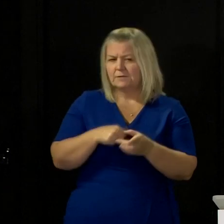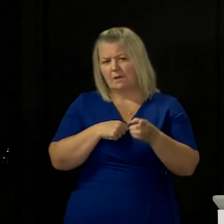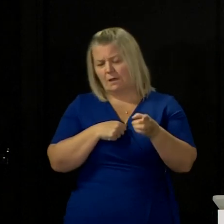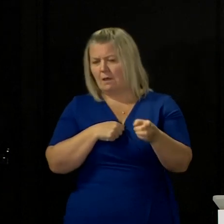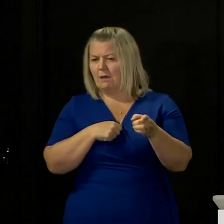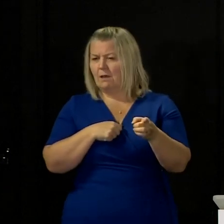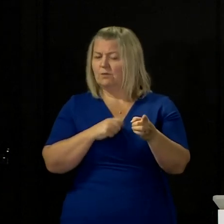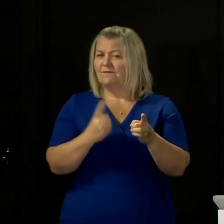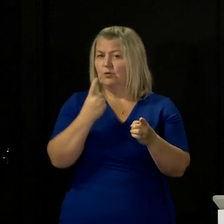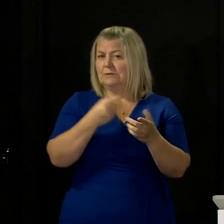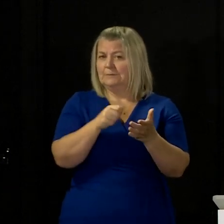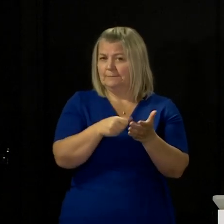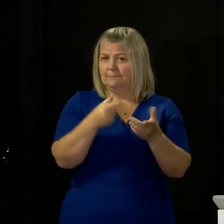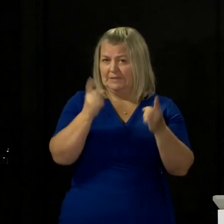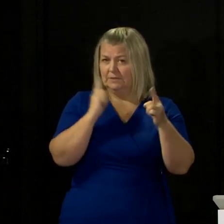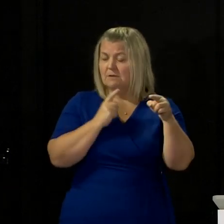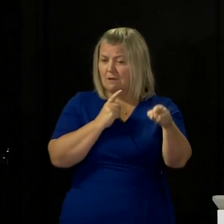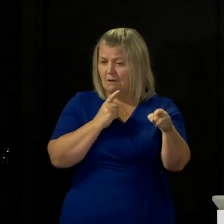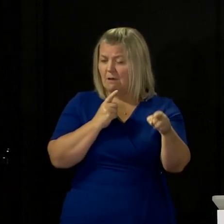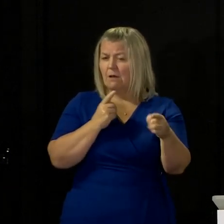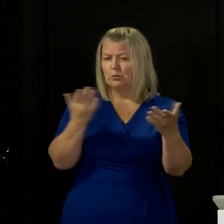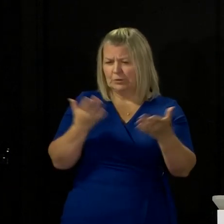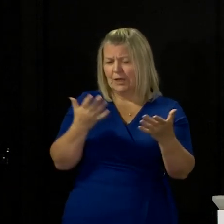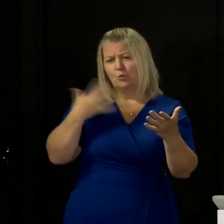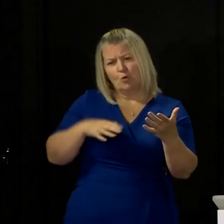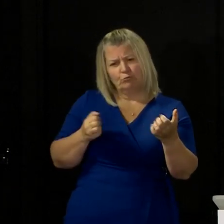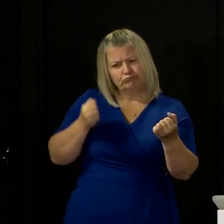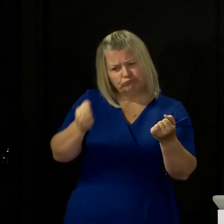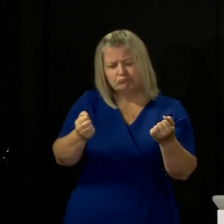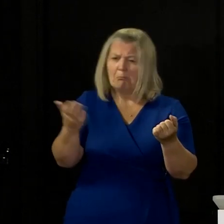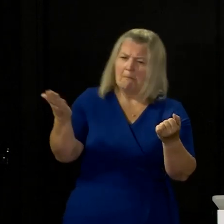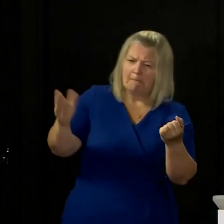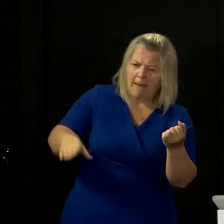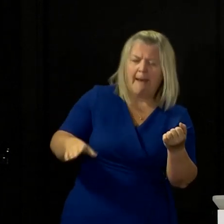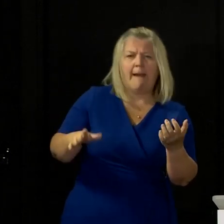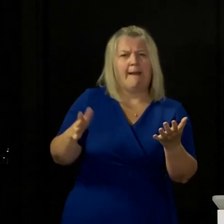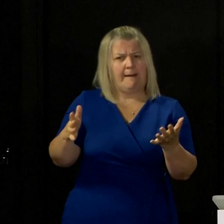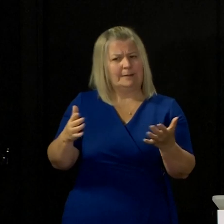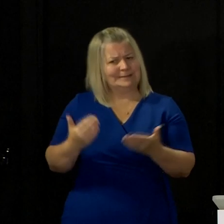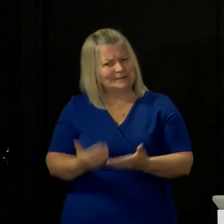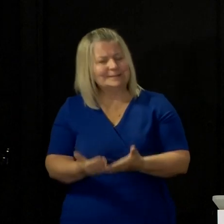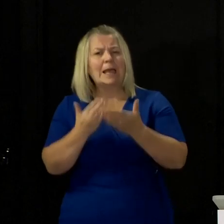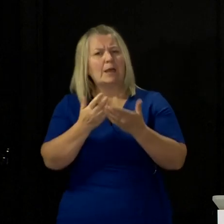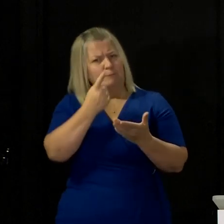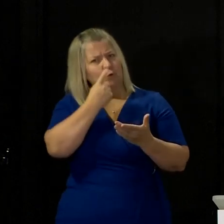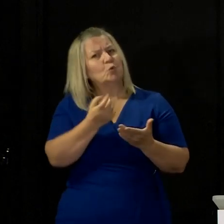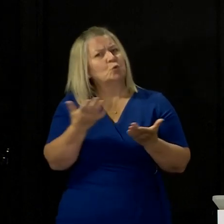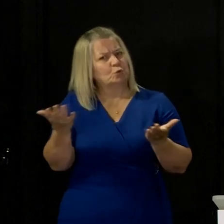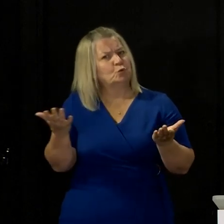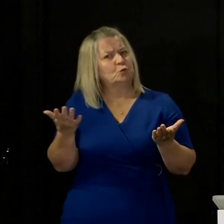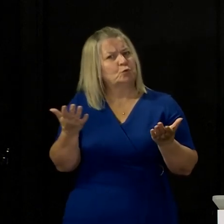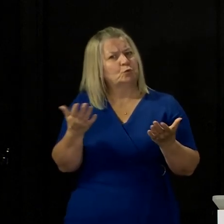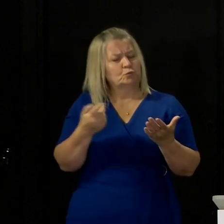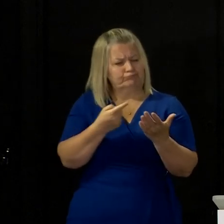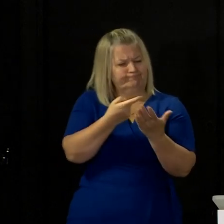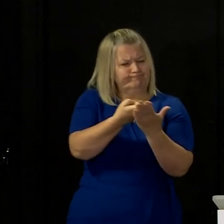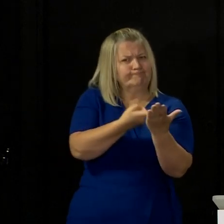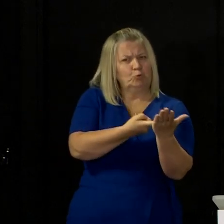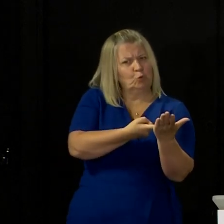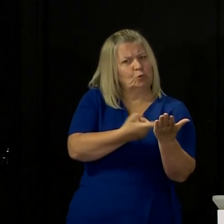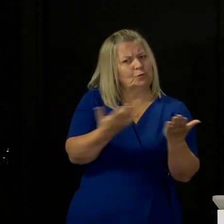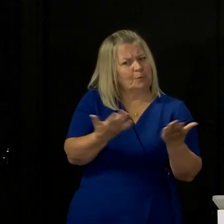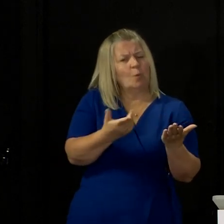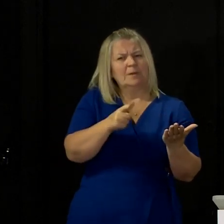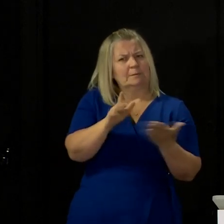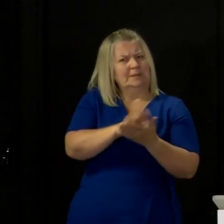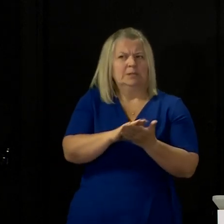works to resume. They say they're confident this can be done safely and that the current restrictions are putting hundreds of jobs at risk